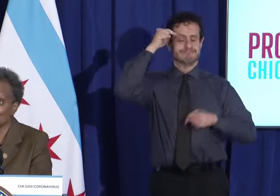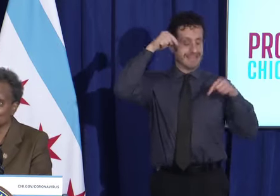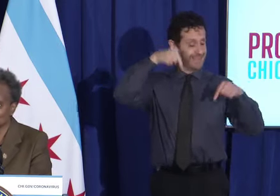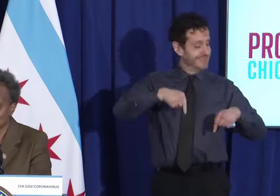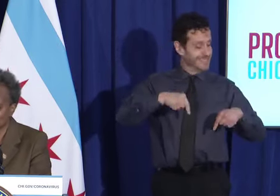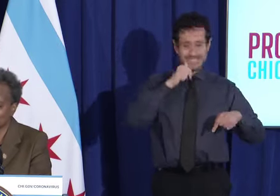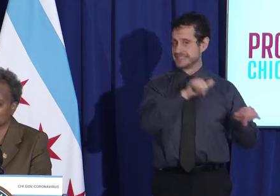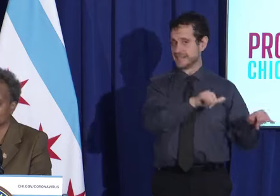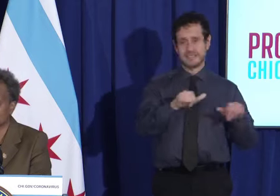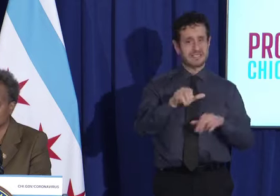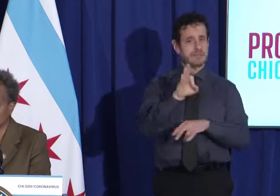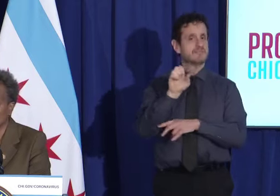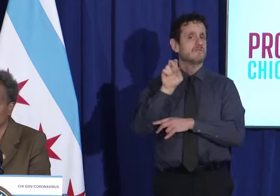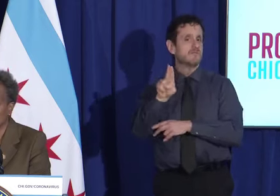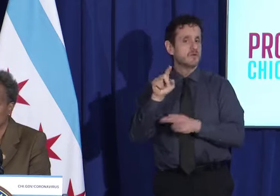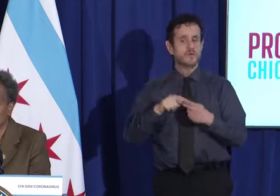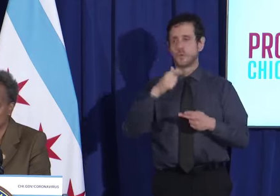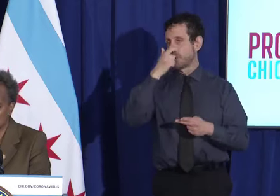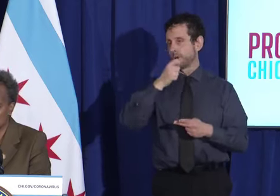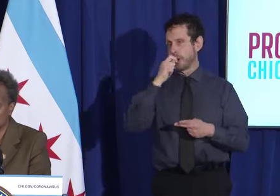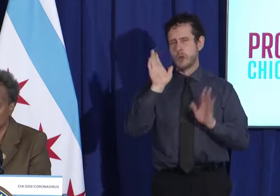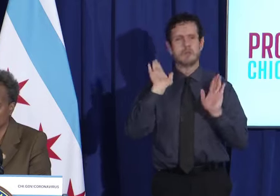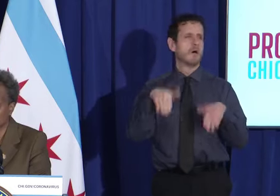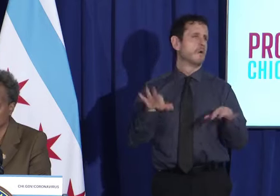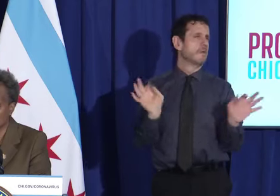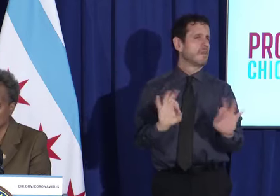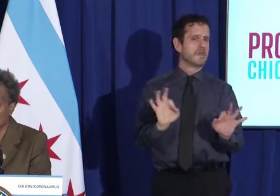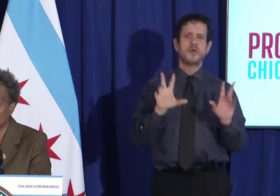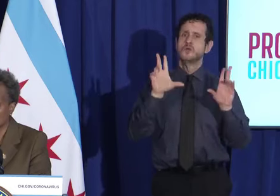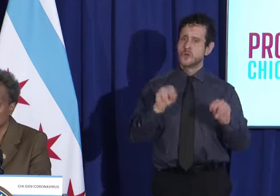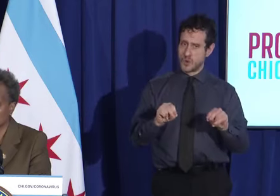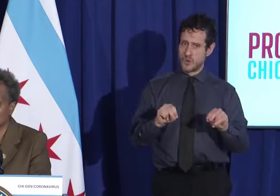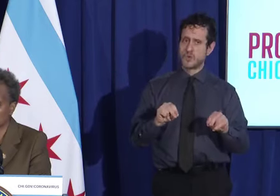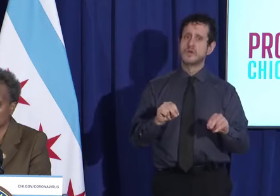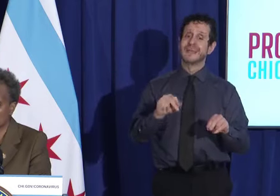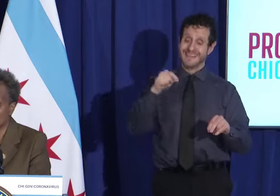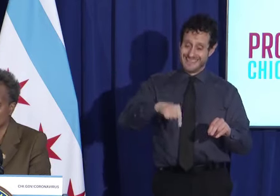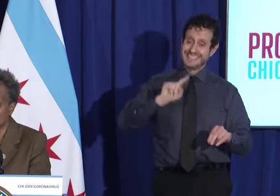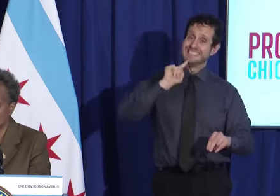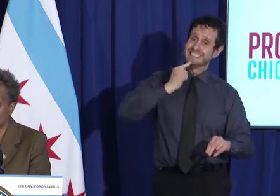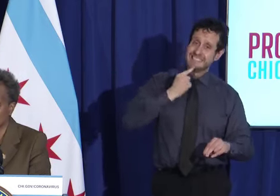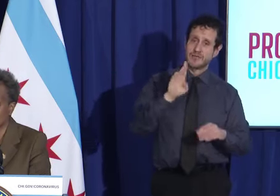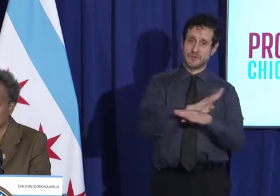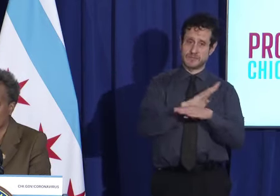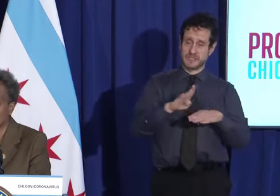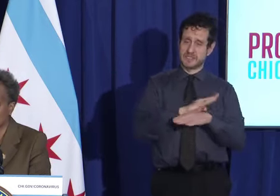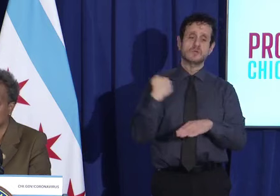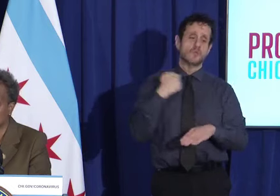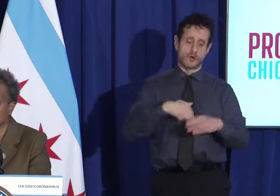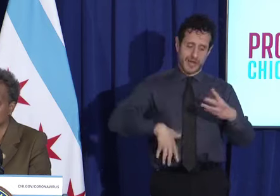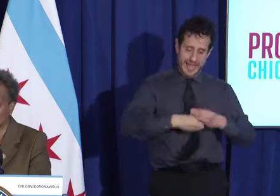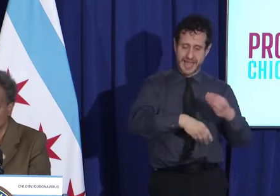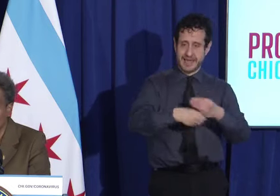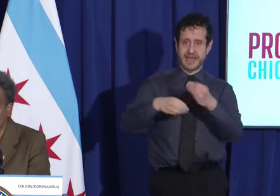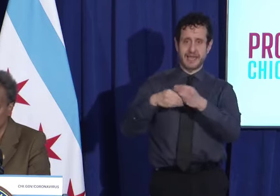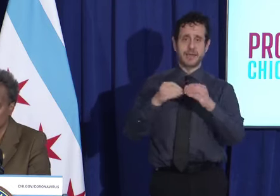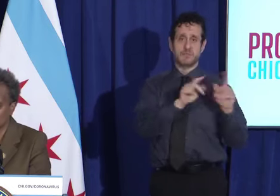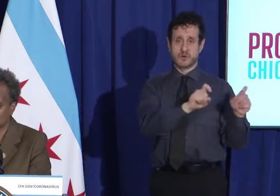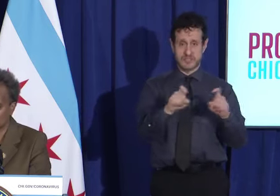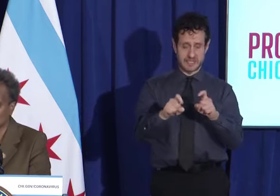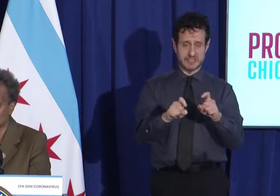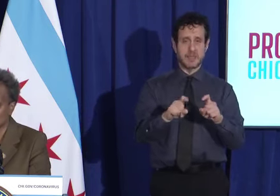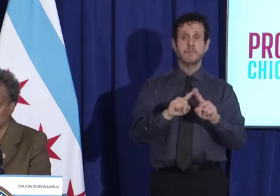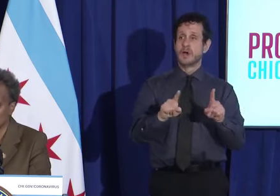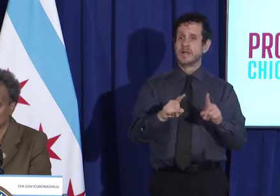a cold, something that they can ignore. So we, as I said, we're going to continue to work on building more testing capacity, but it's a good thing